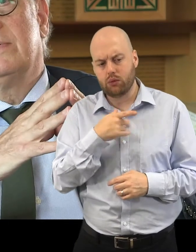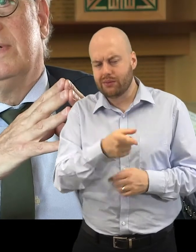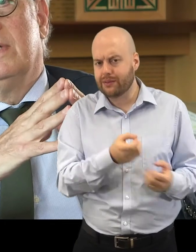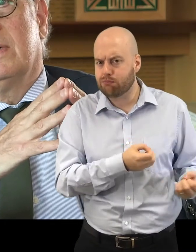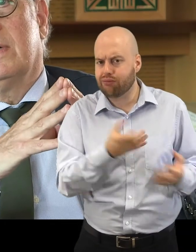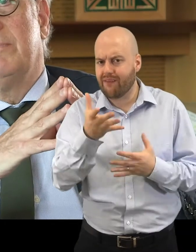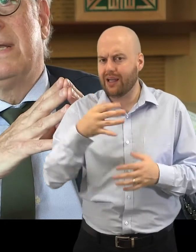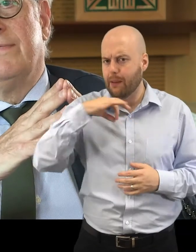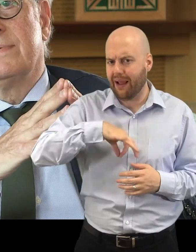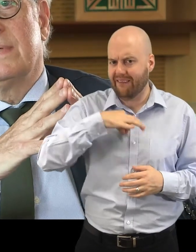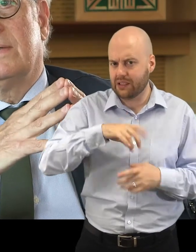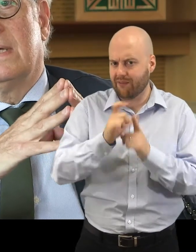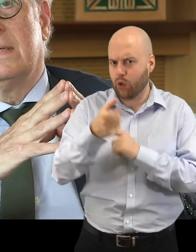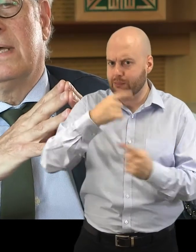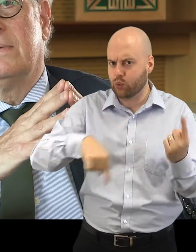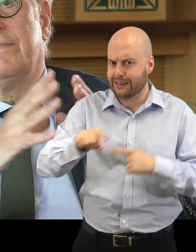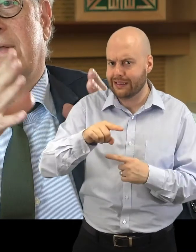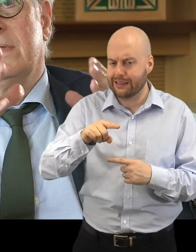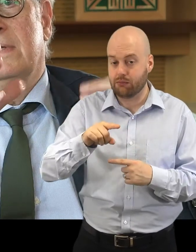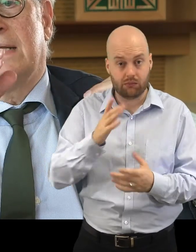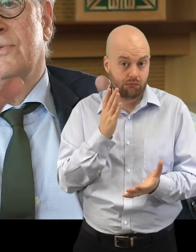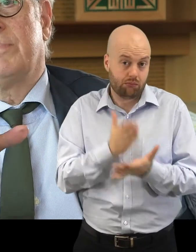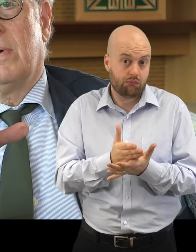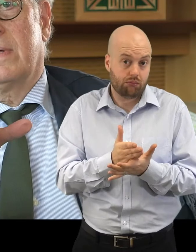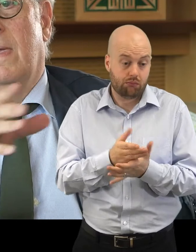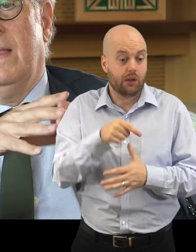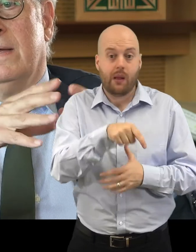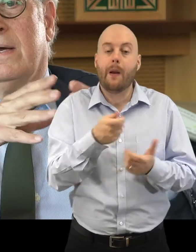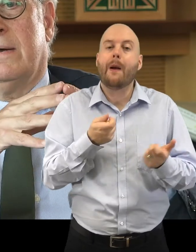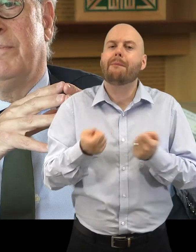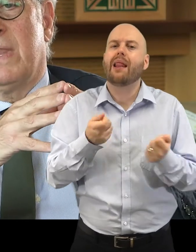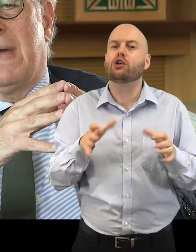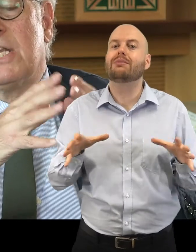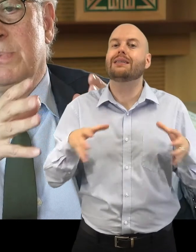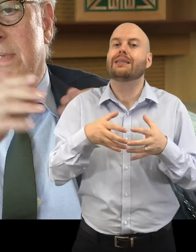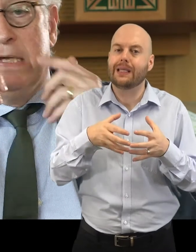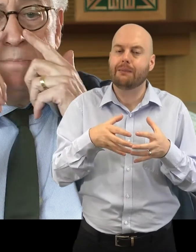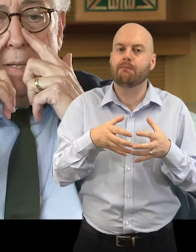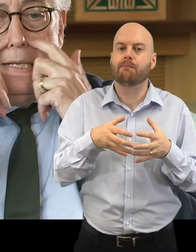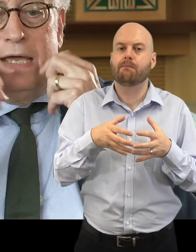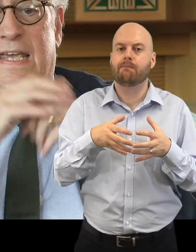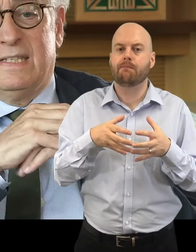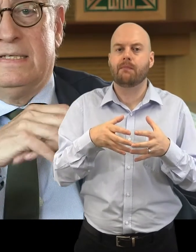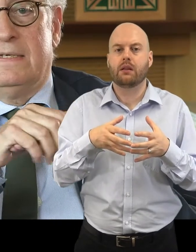benefits. And in fact, the Alizar Park management team and entity